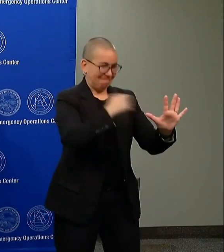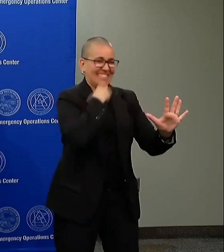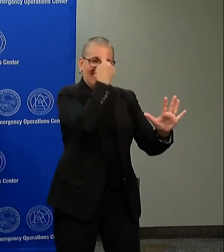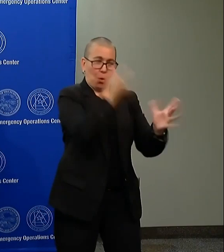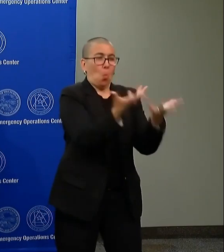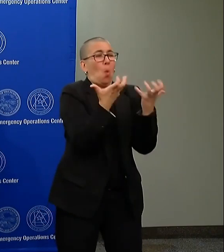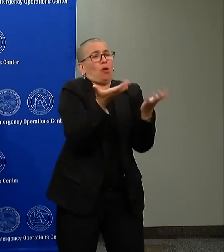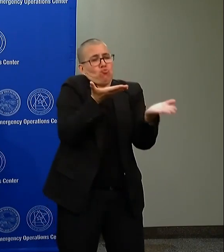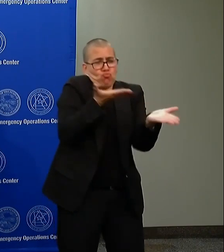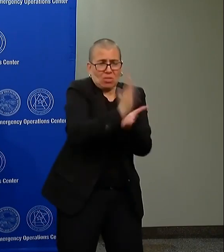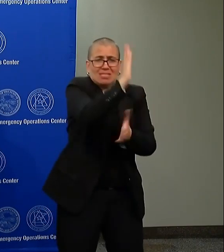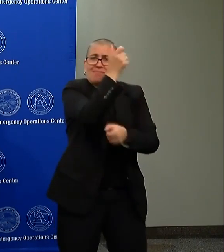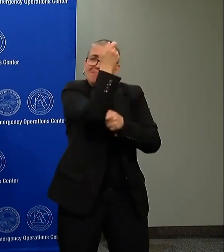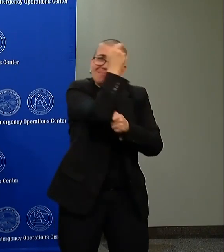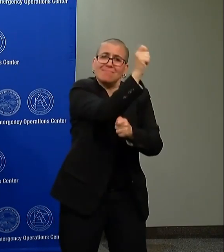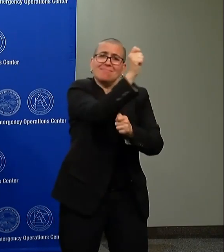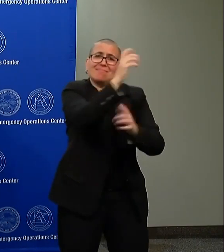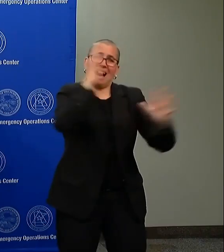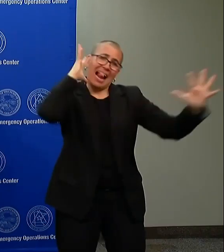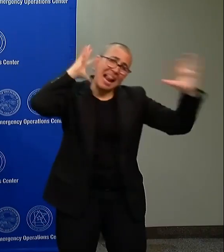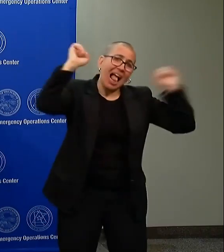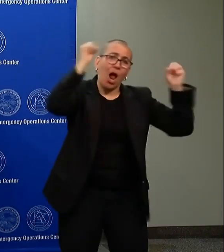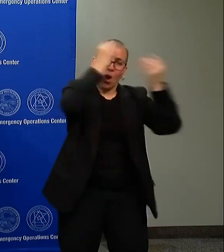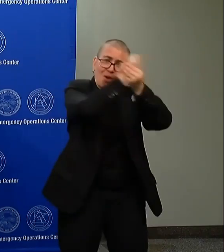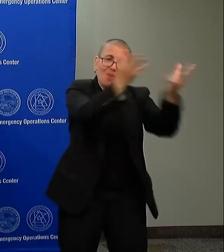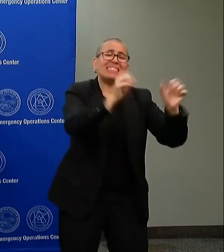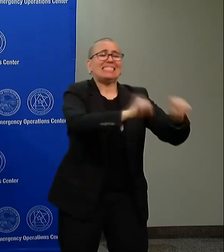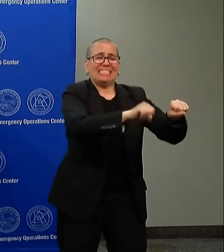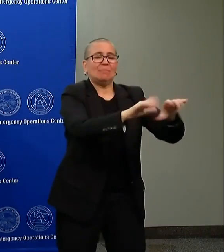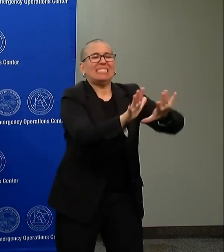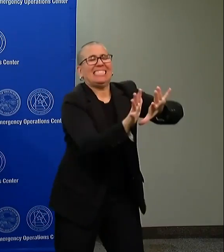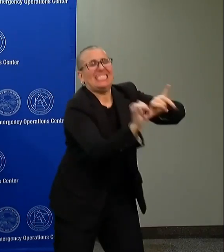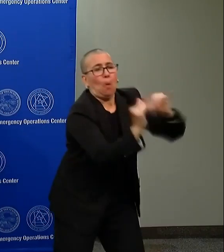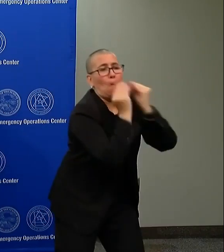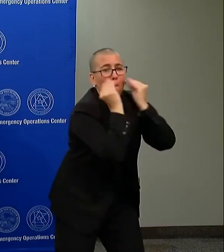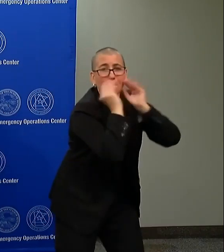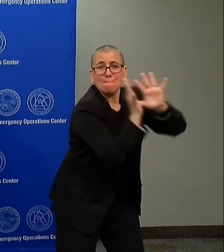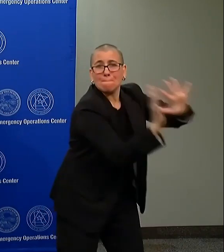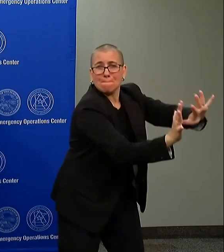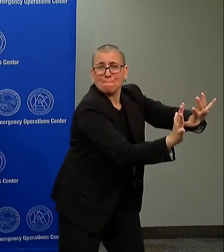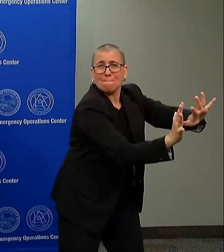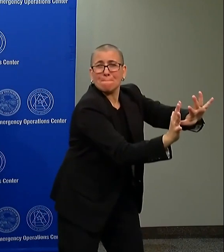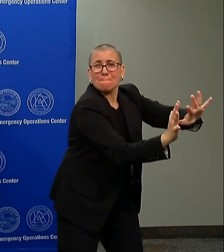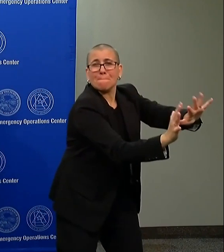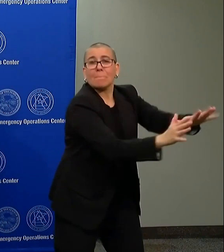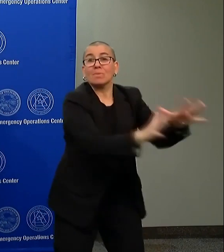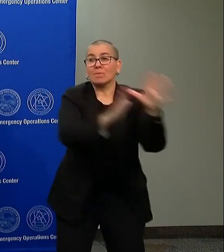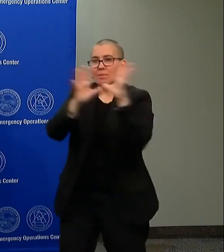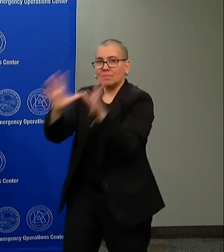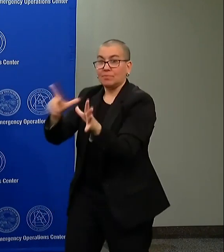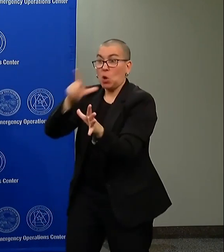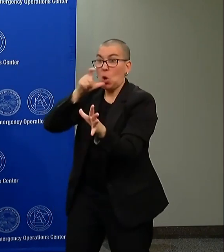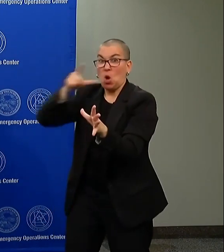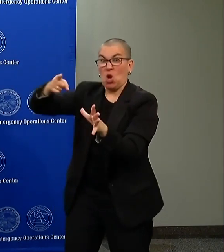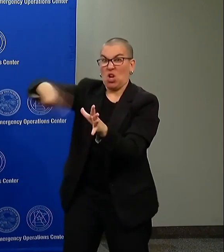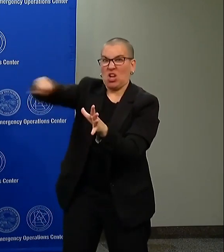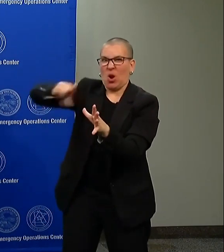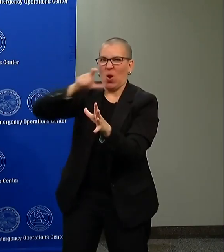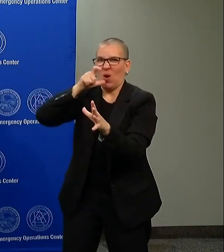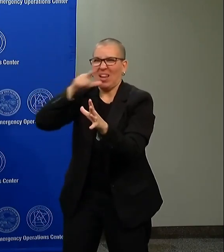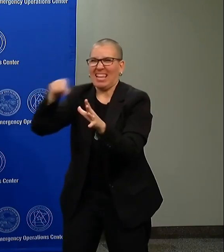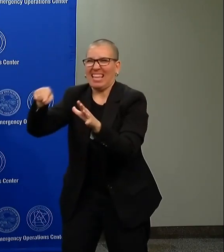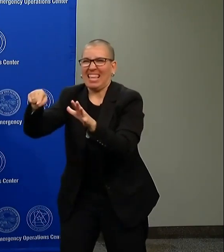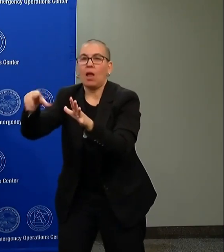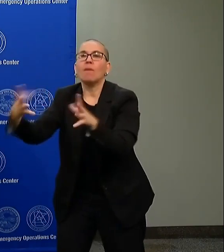are the people in our community who are hurting, who need to be able to peacefully express their First Amendment rights from who are the people in our